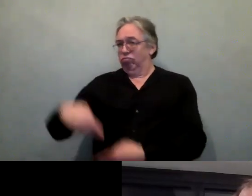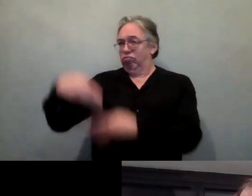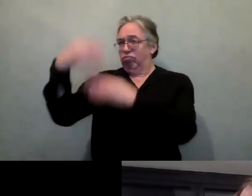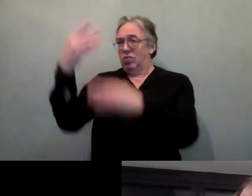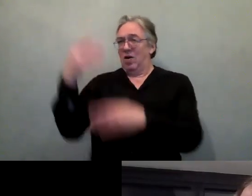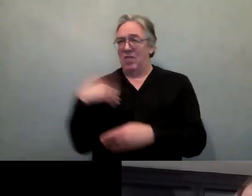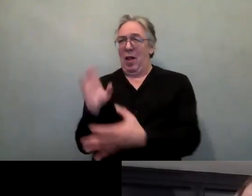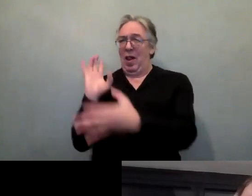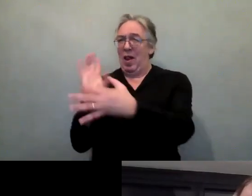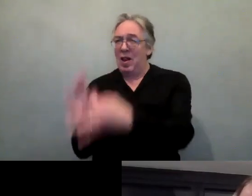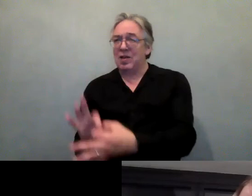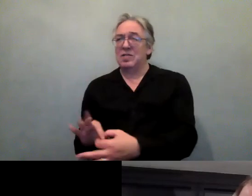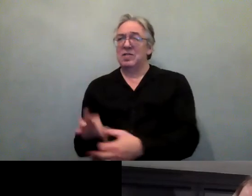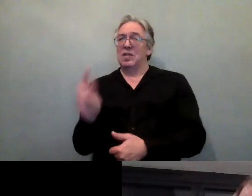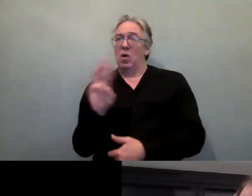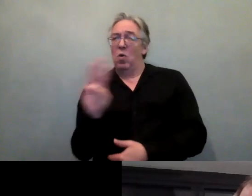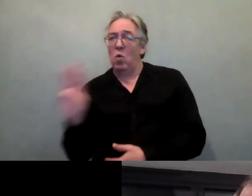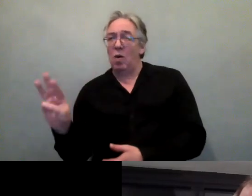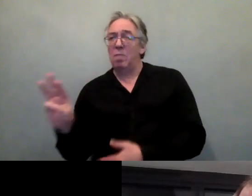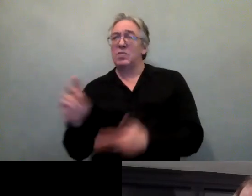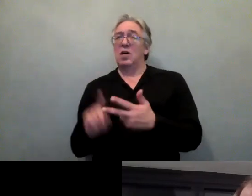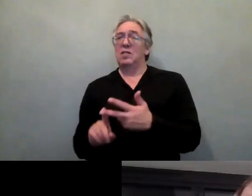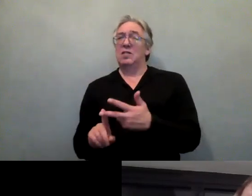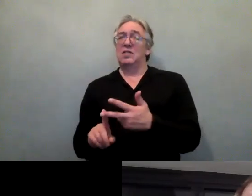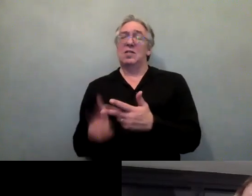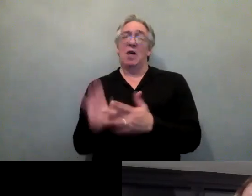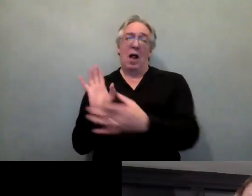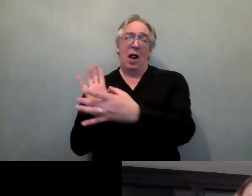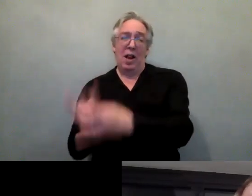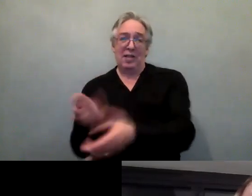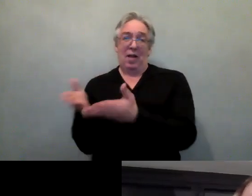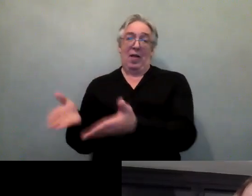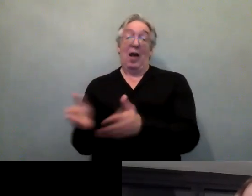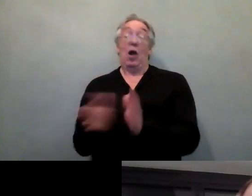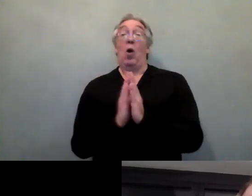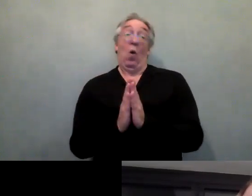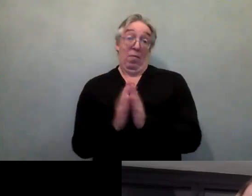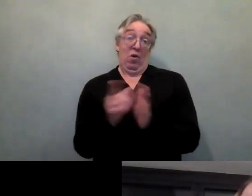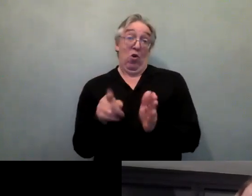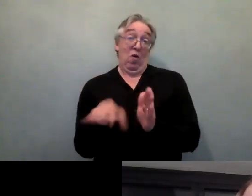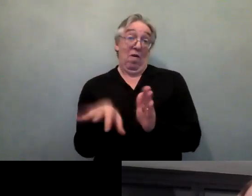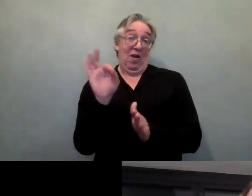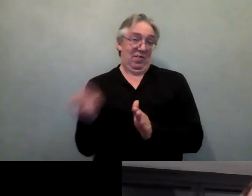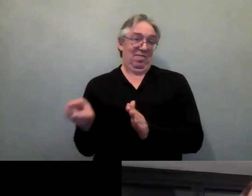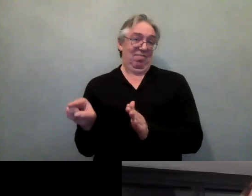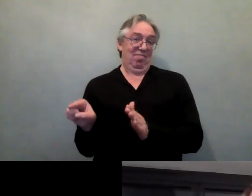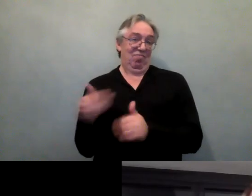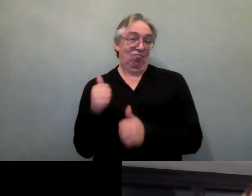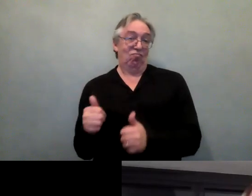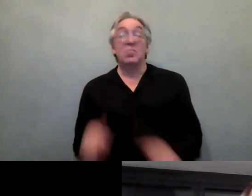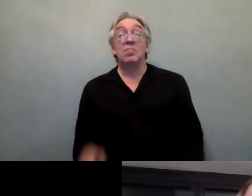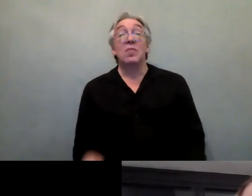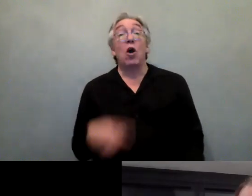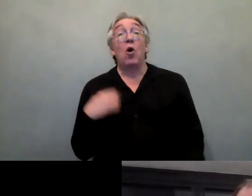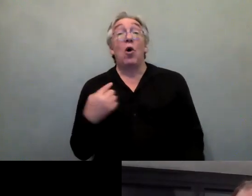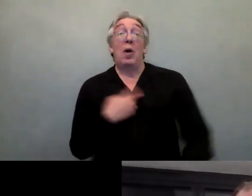websites and references being shared there, so I hope you find that a useful resource. And it only remains for